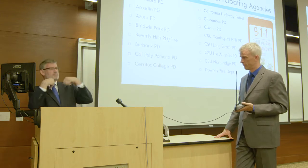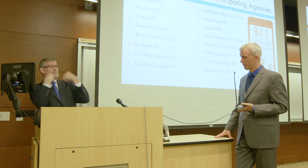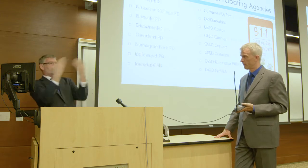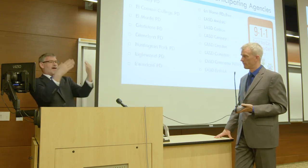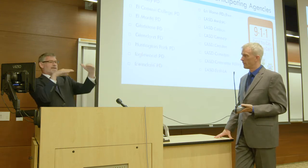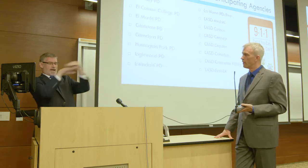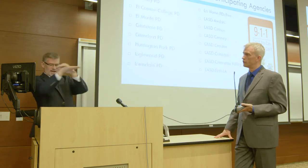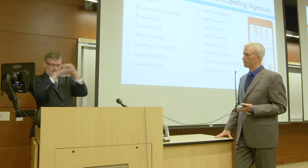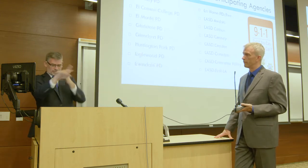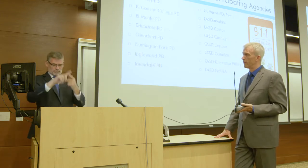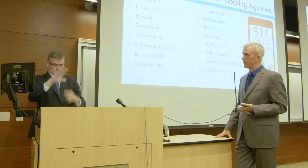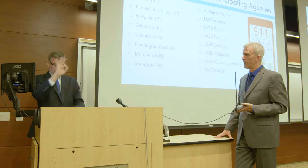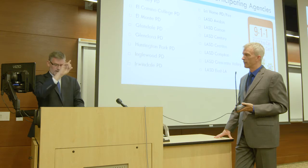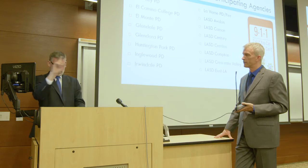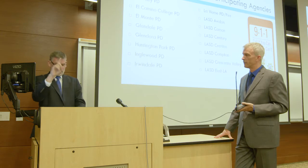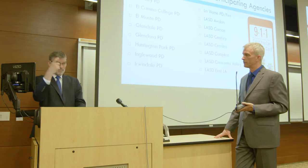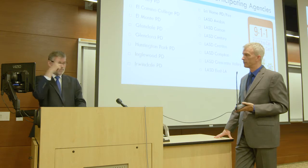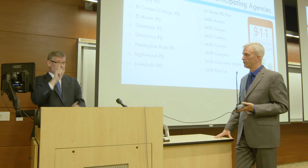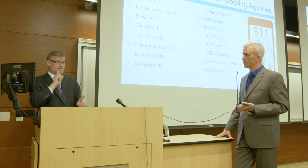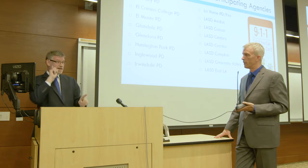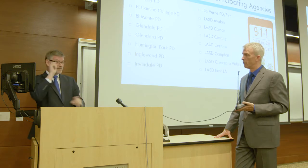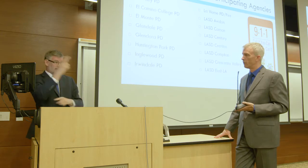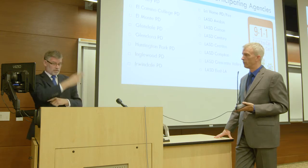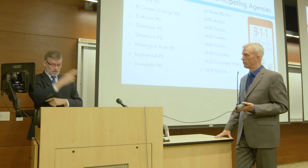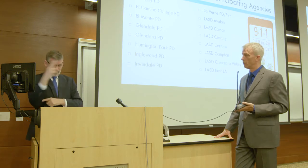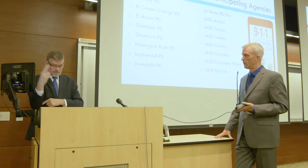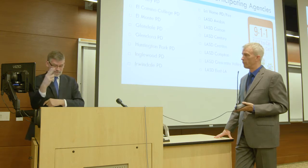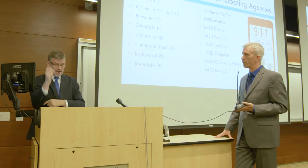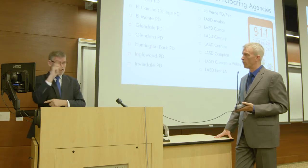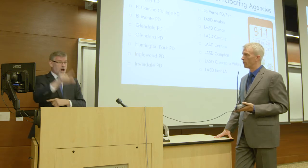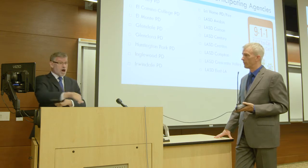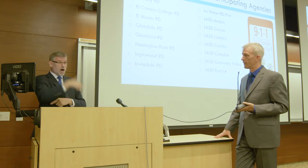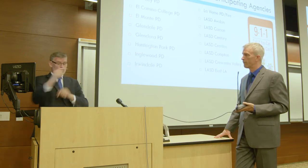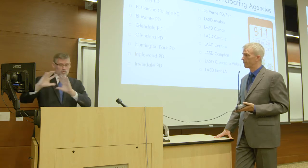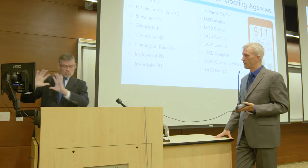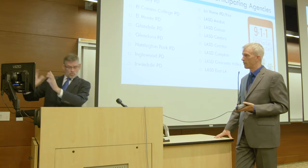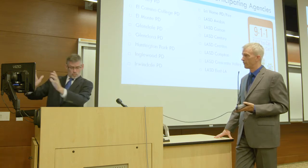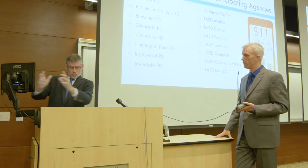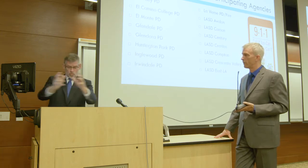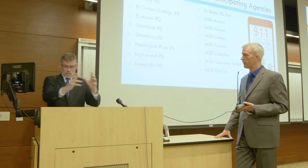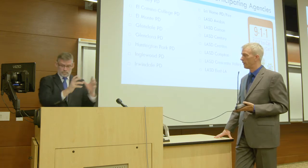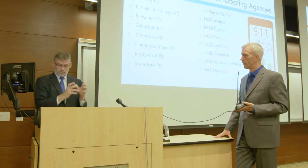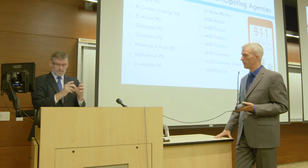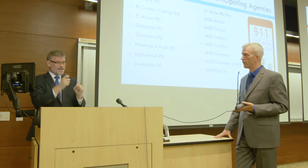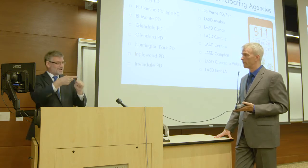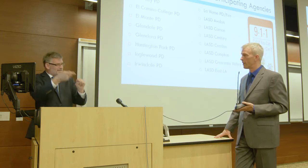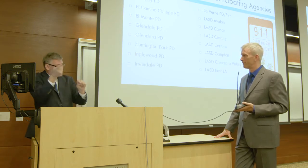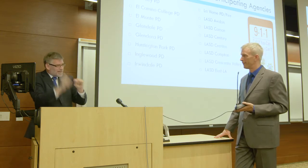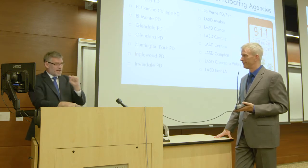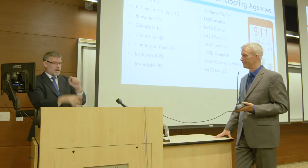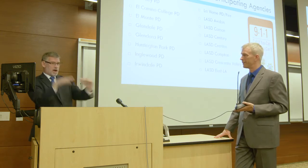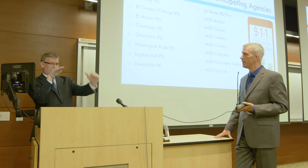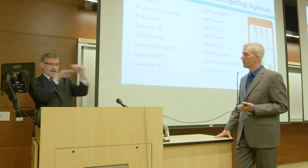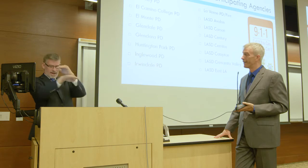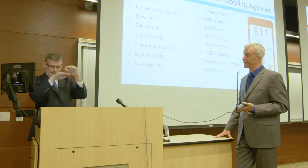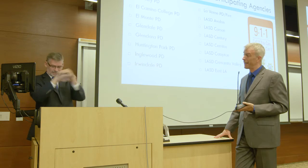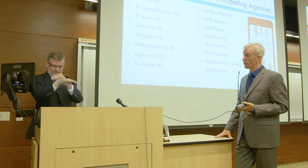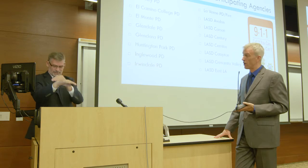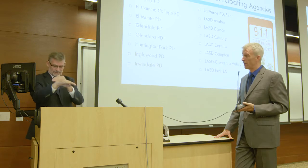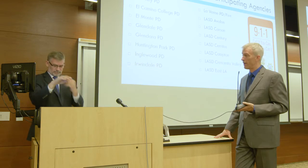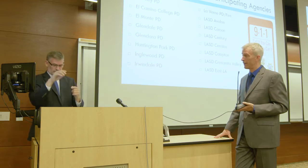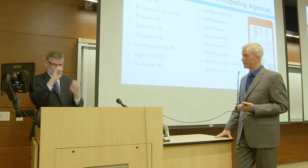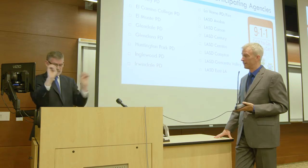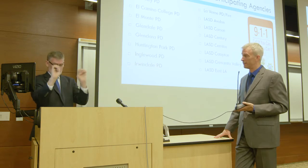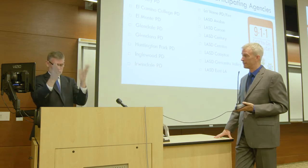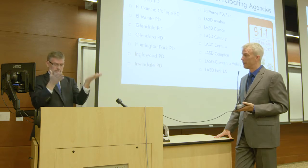to provide access to 911 for deaf, hard of hearing, and other populations that